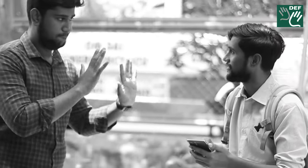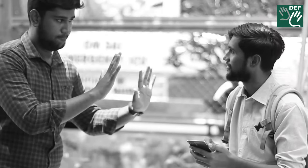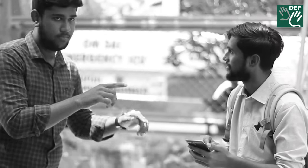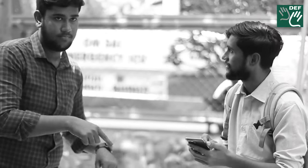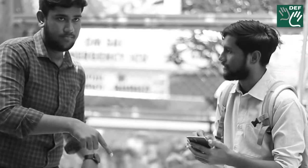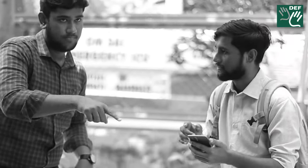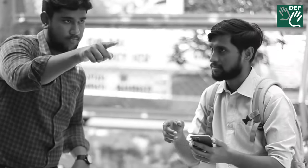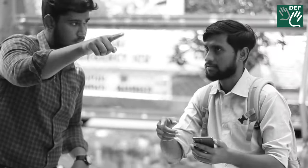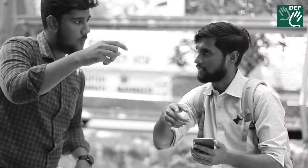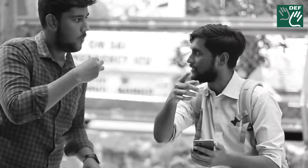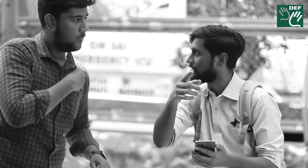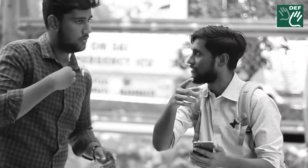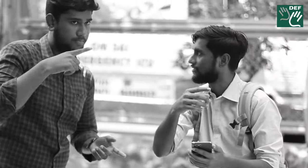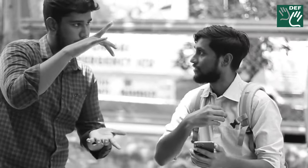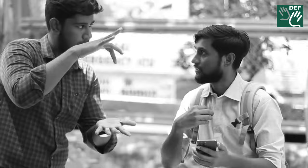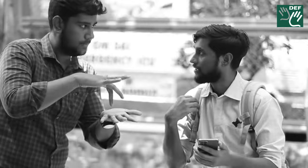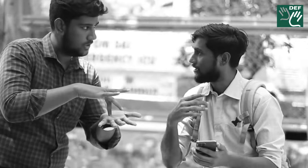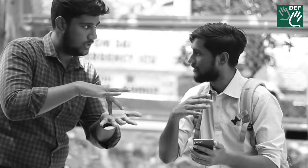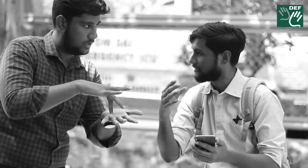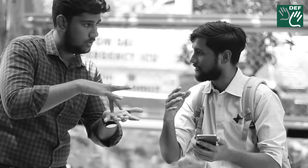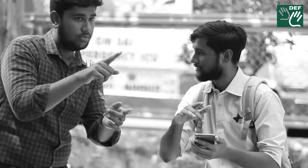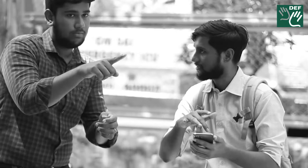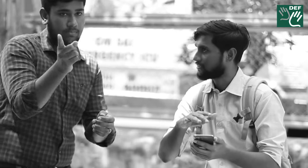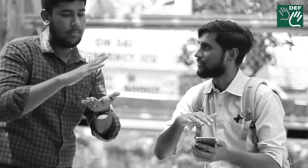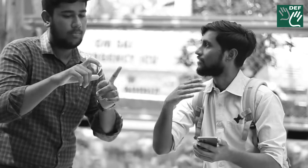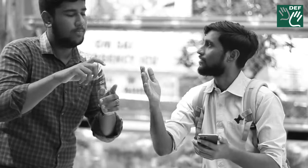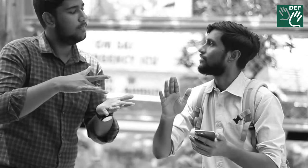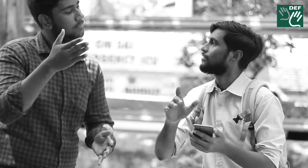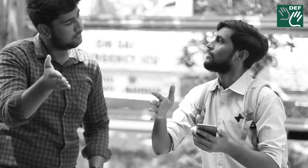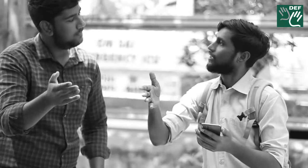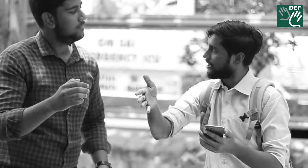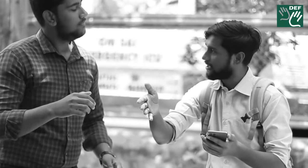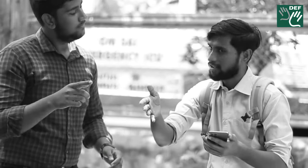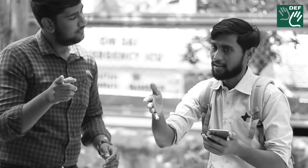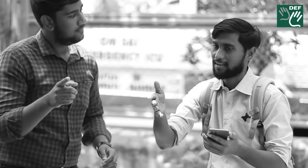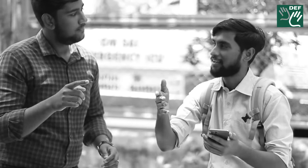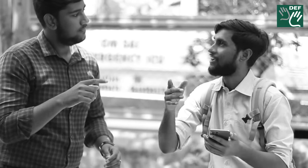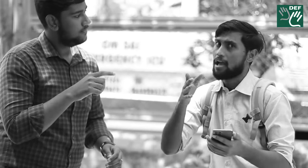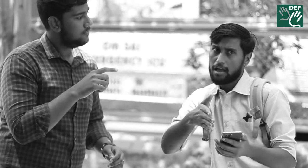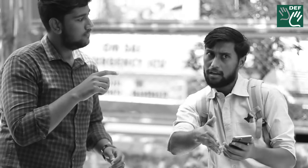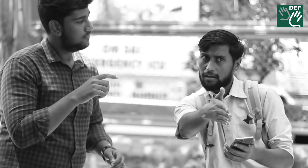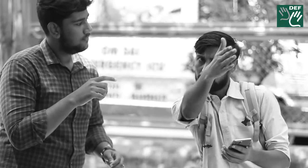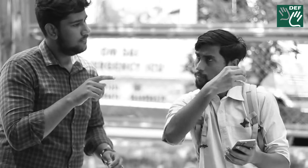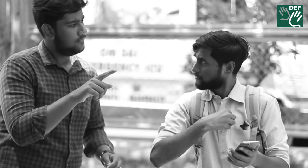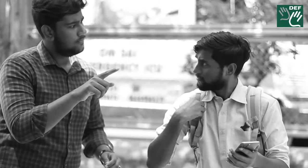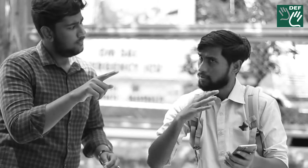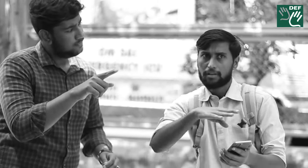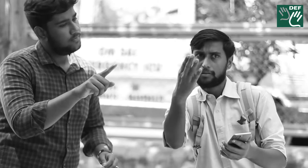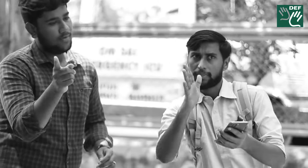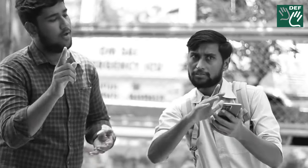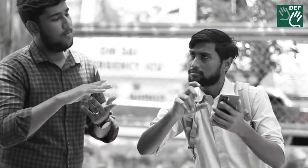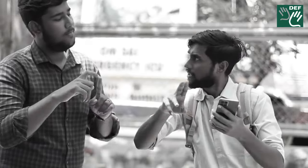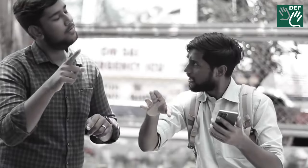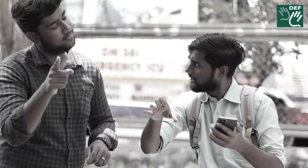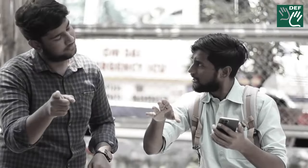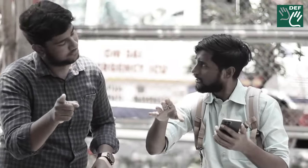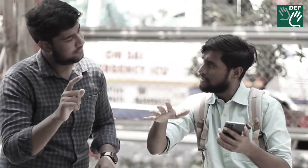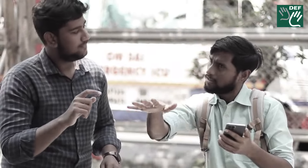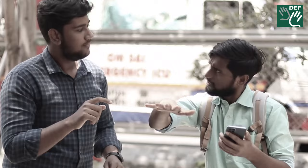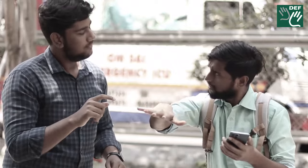It's okay. Now, when you go straight, you will find a hospital. Next to it is the HDFC bank. Exactly, that's the HDFC bank. So